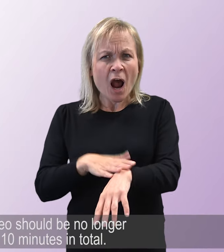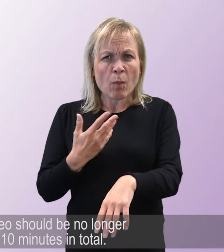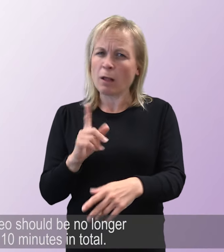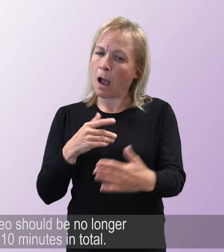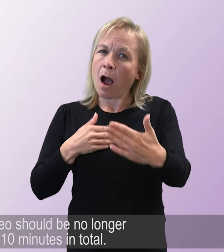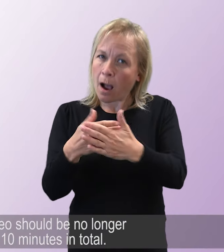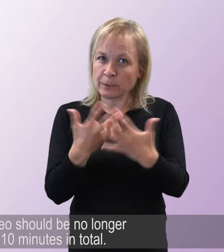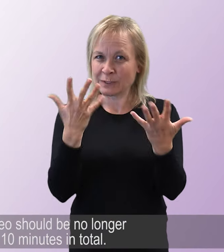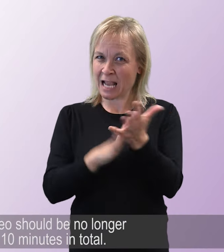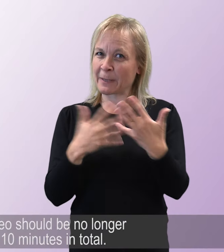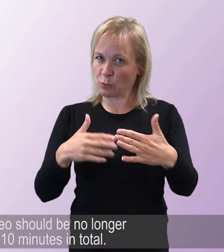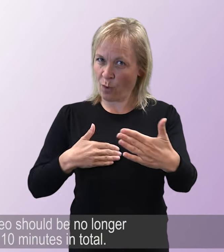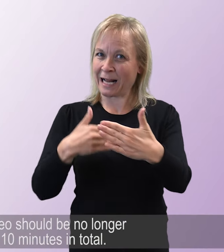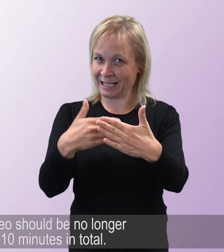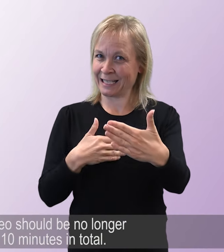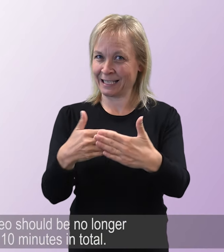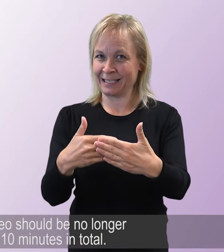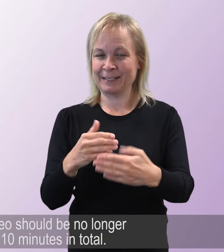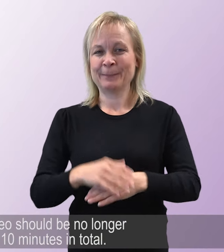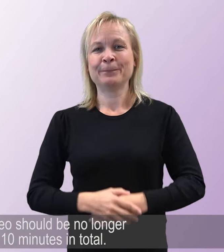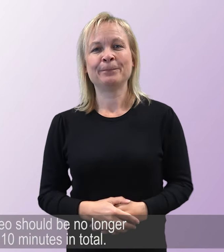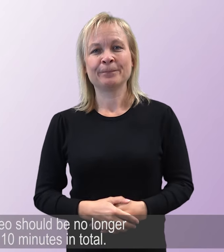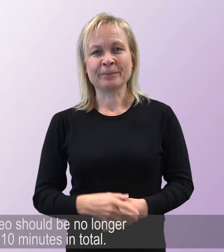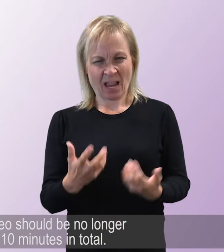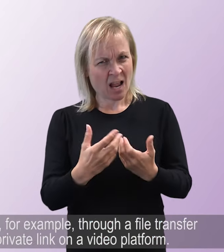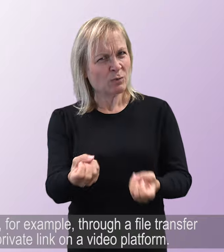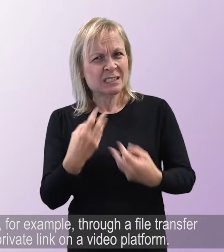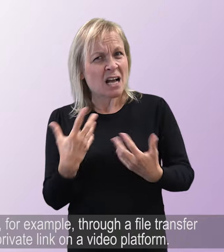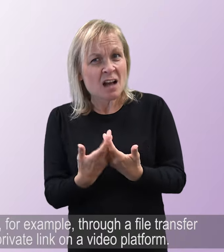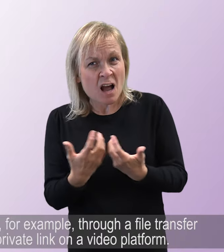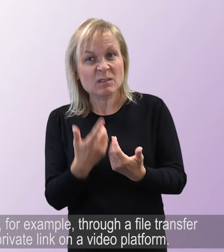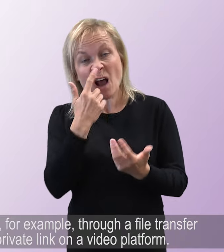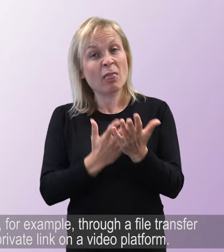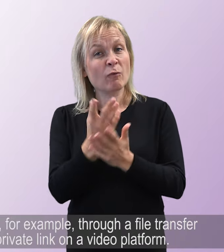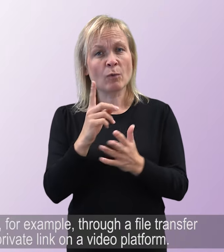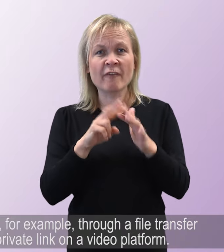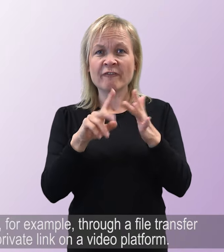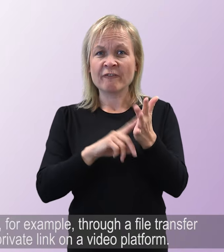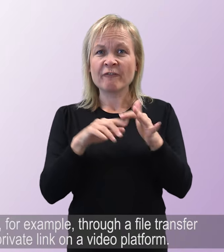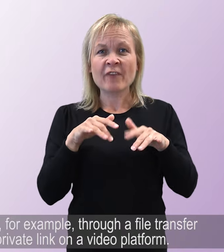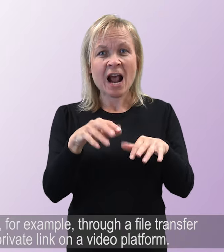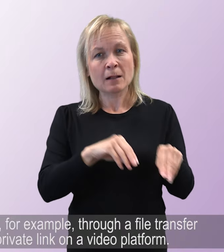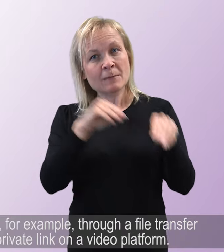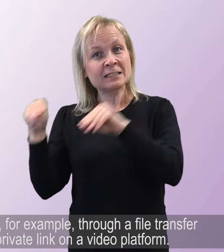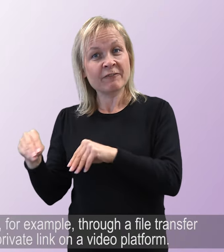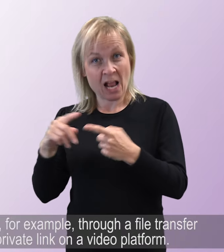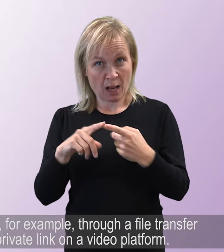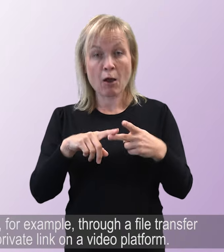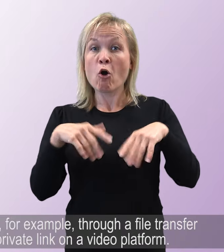Your video should be no longer than 10 minutes in total. You can send it to us, for example, through a file transfer service